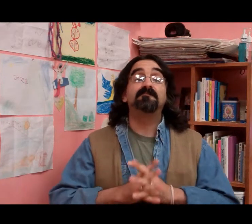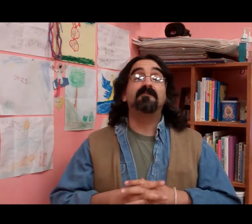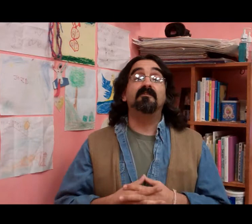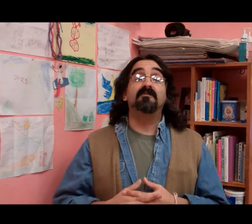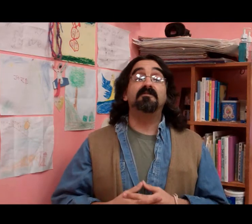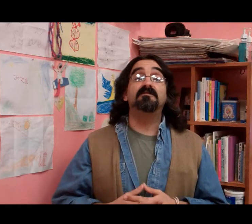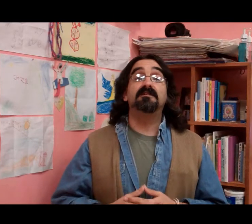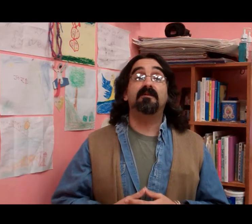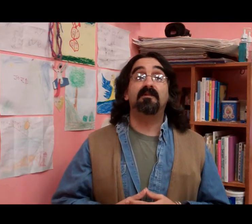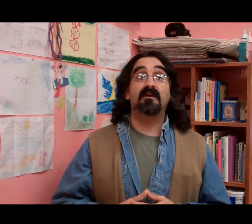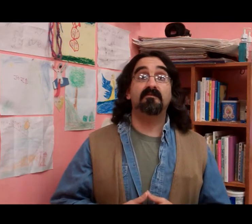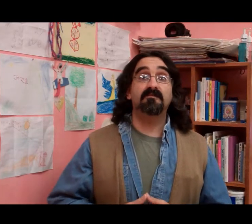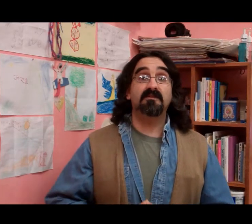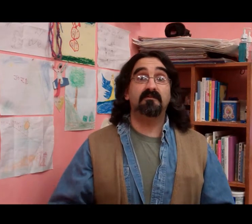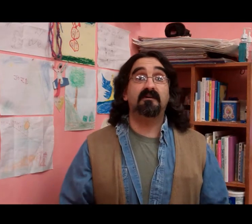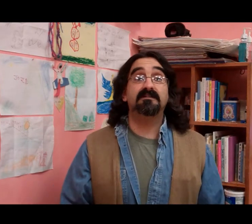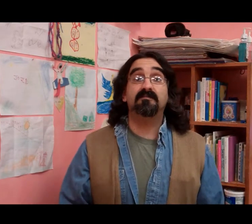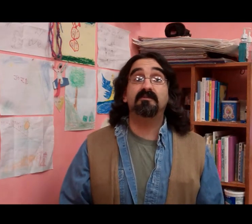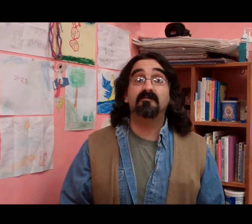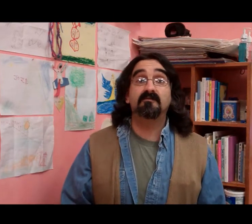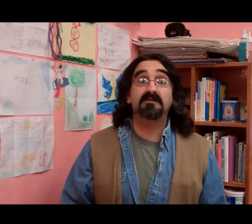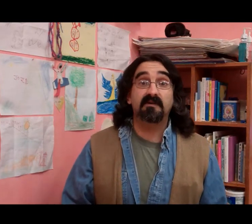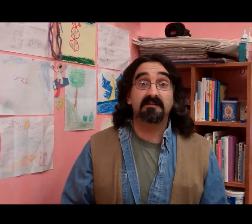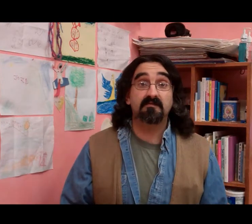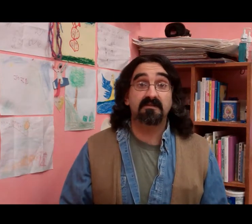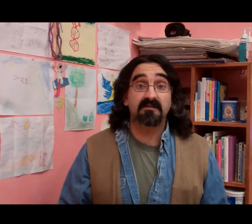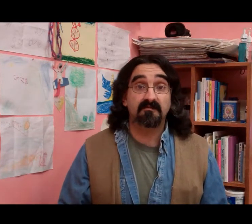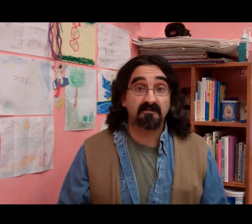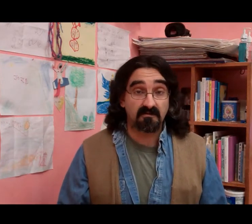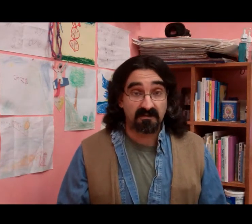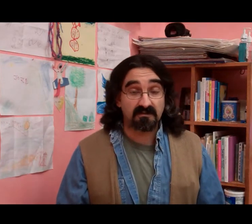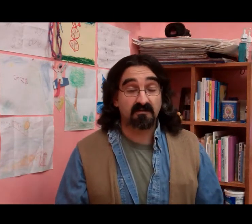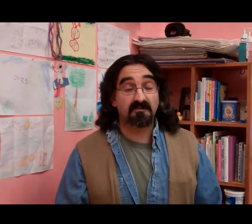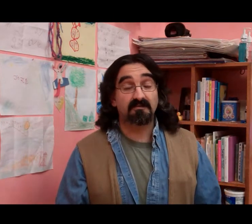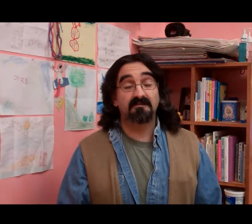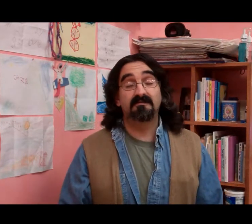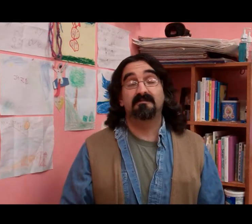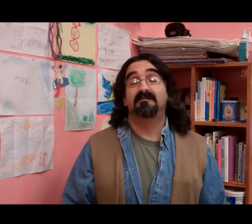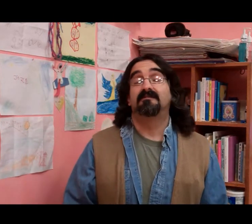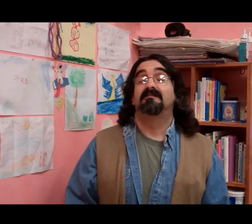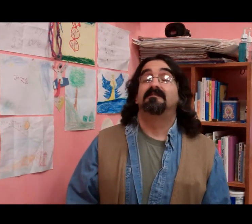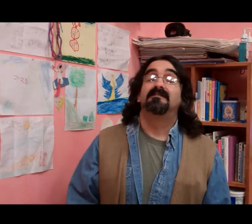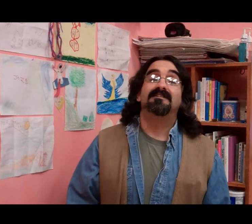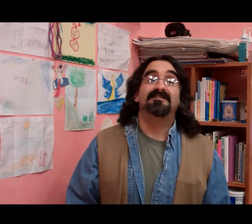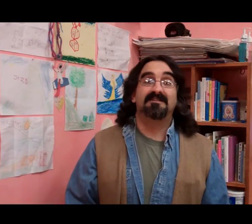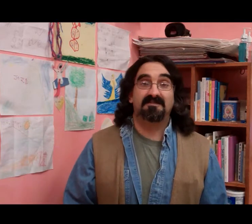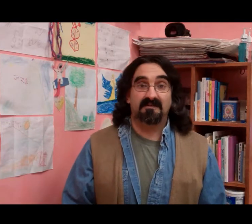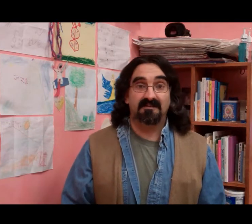if you choose to tap along with me, you are accepting full responsibility for doing so. Let's get started.